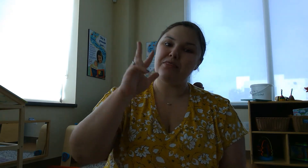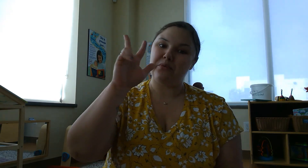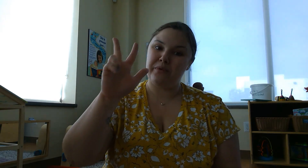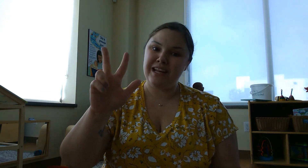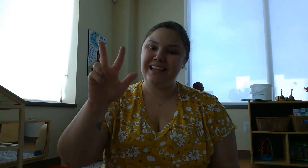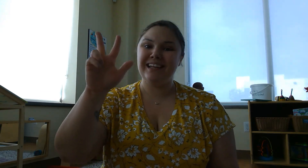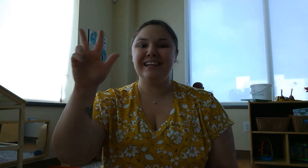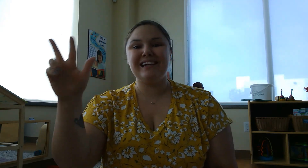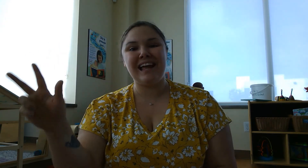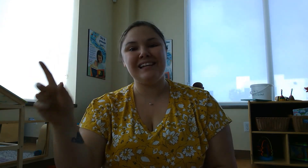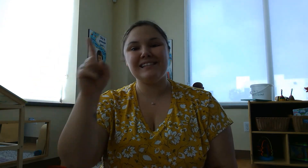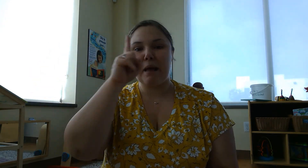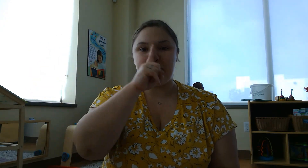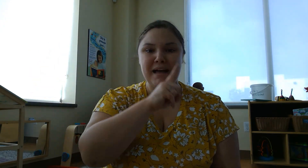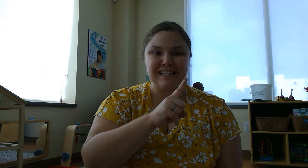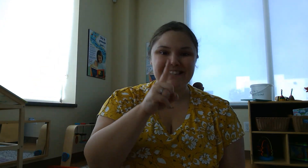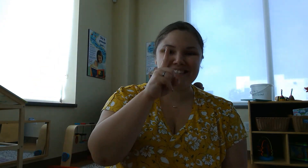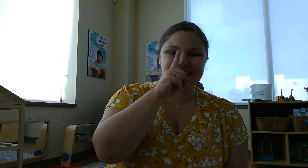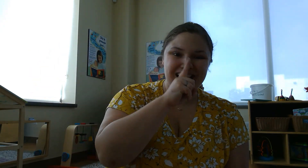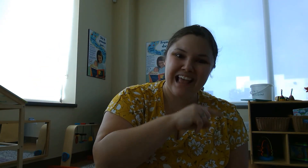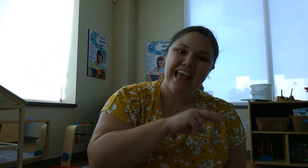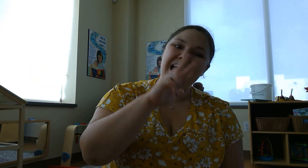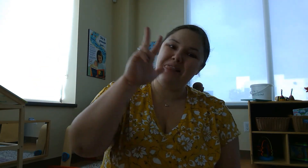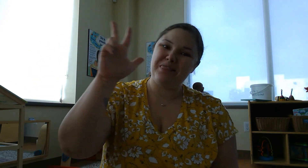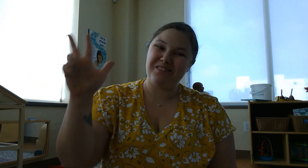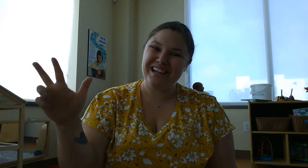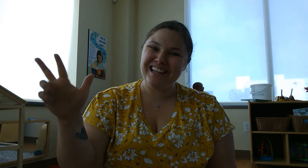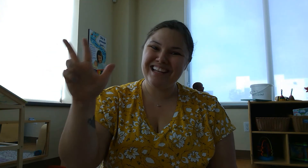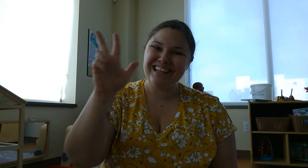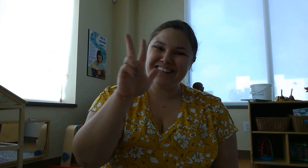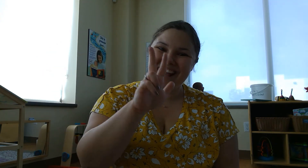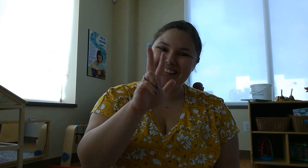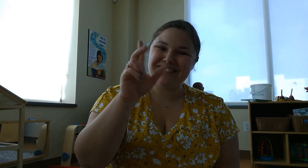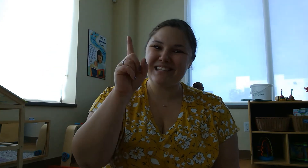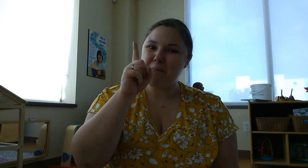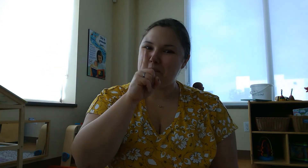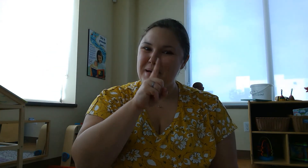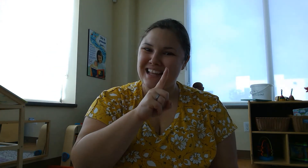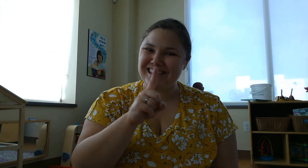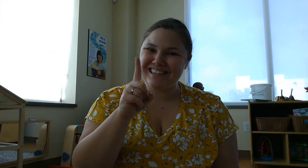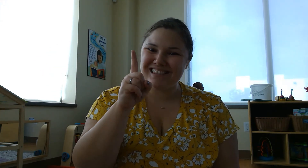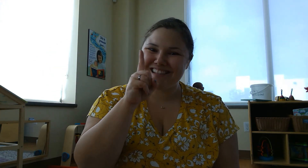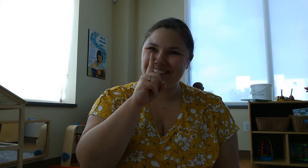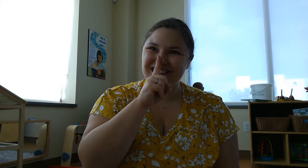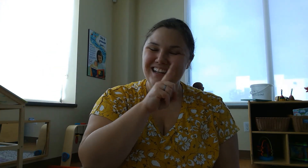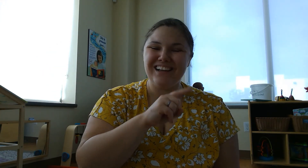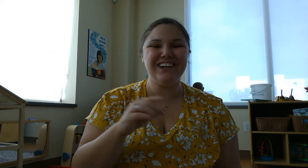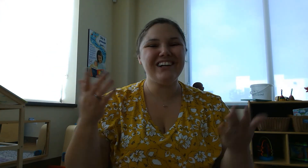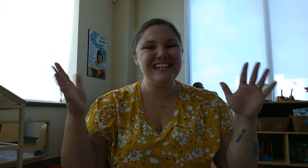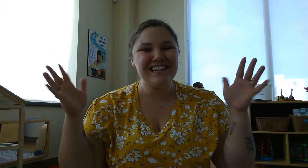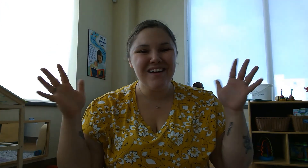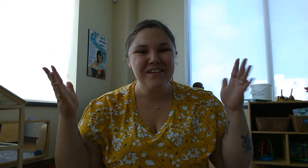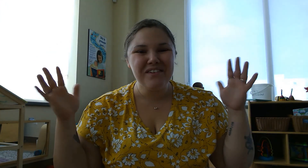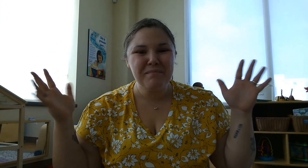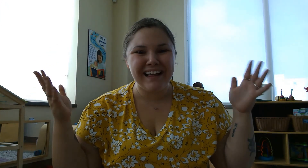Three nice mice. Three nice mice. Great job, everybody.